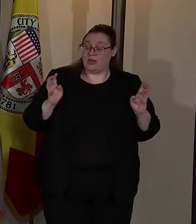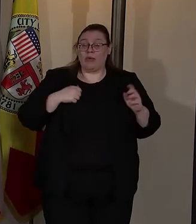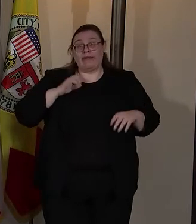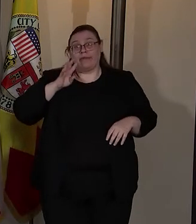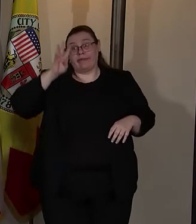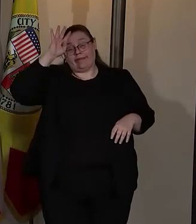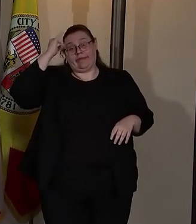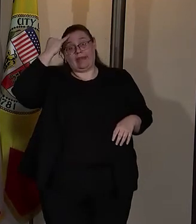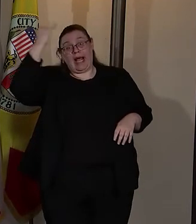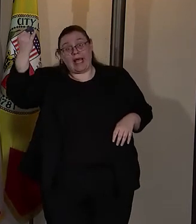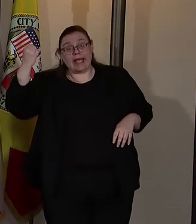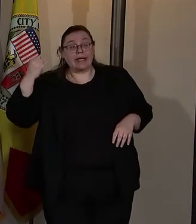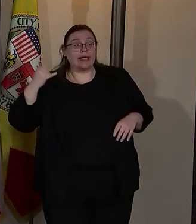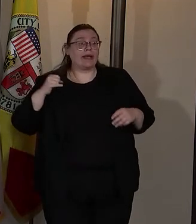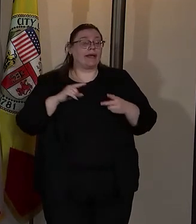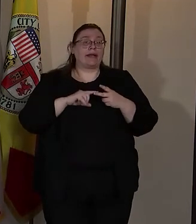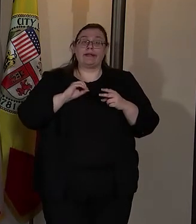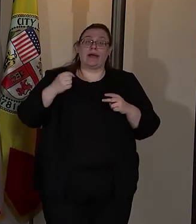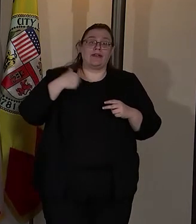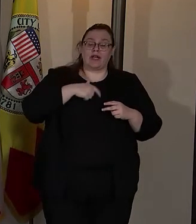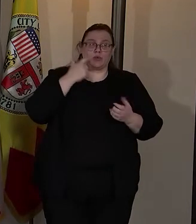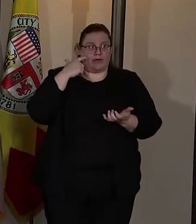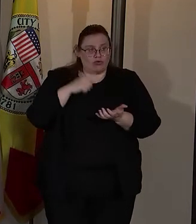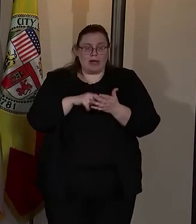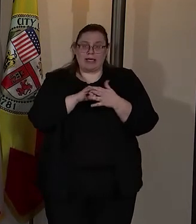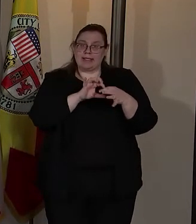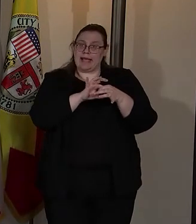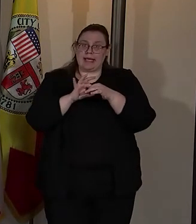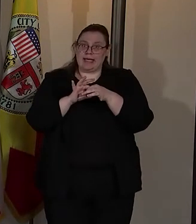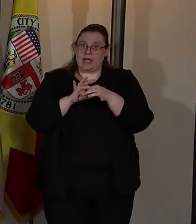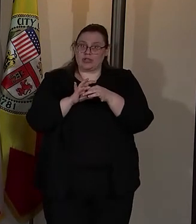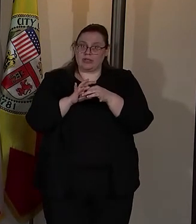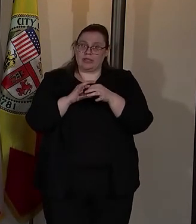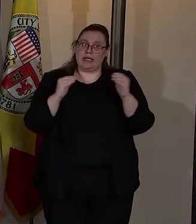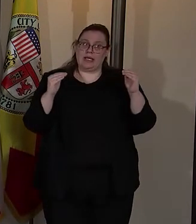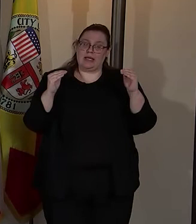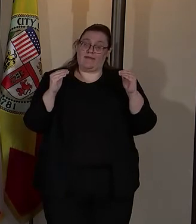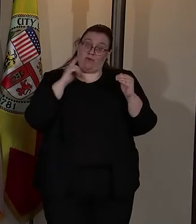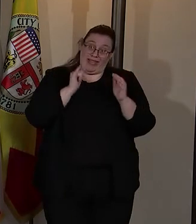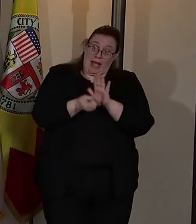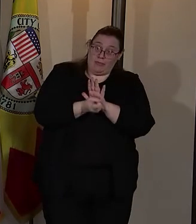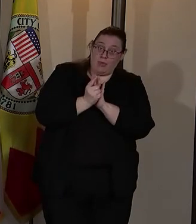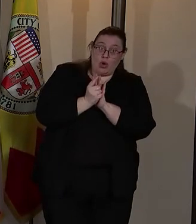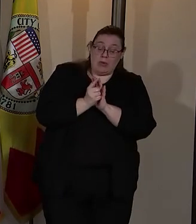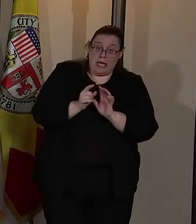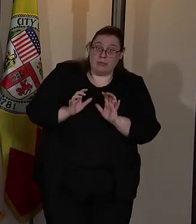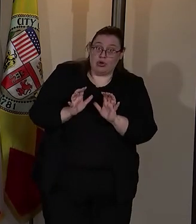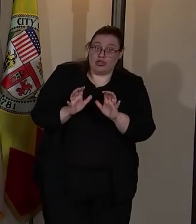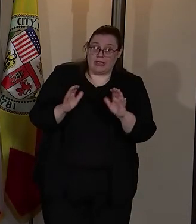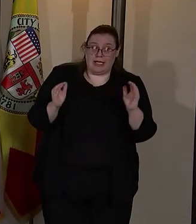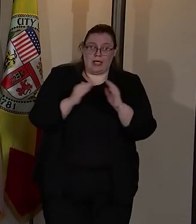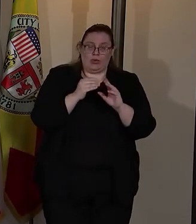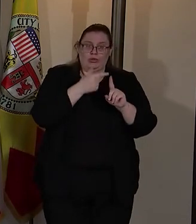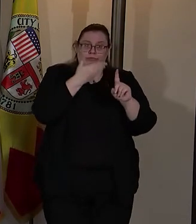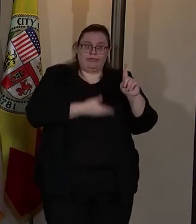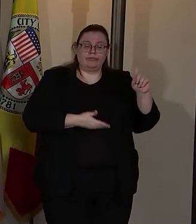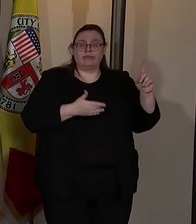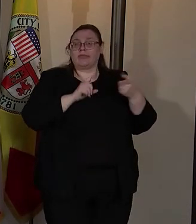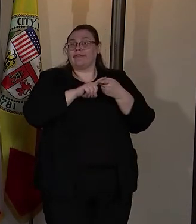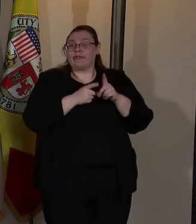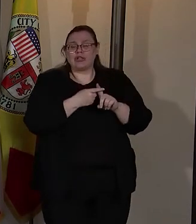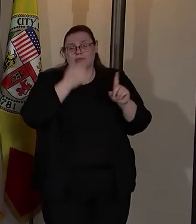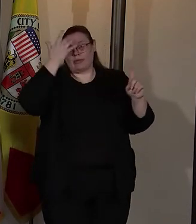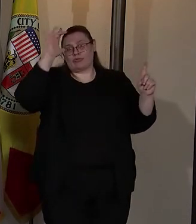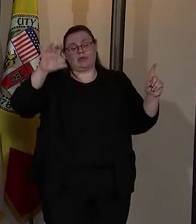idea for this and recognized the connection as strongly to this moment in pushing this forward were it not for the friendship and the brilliance